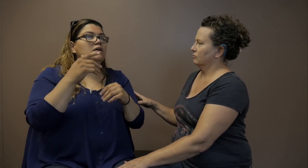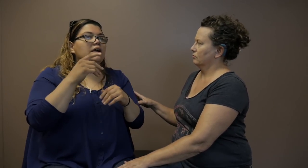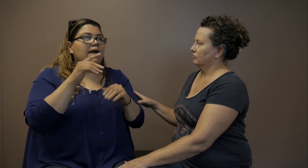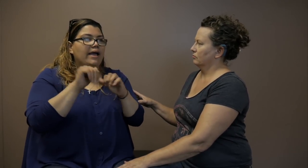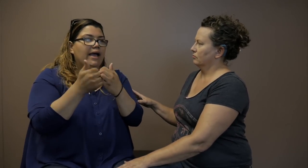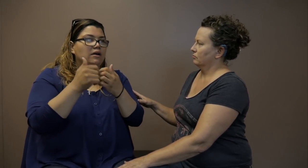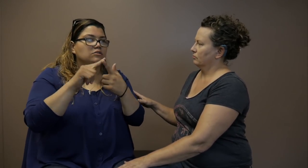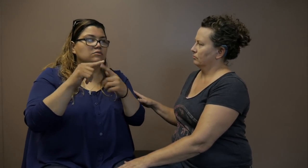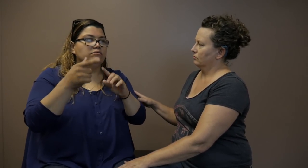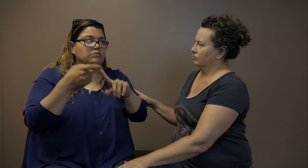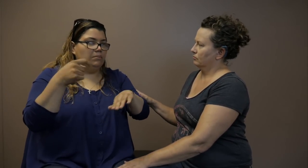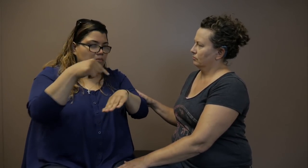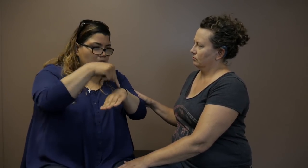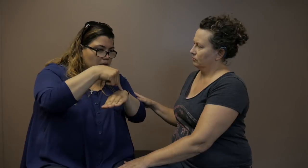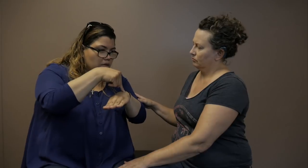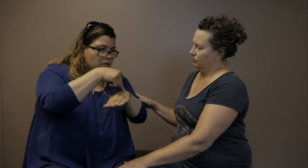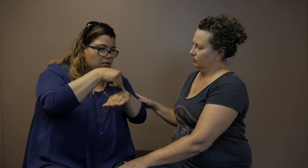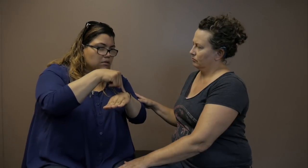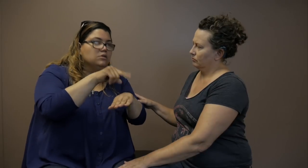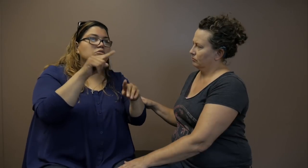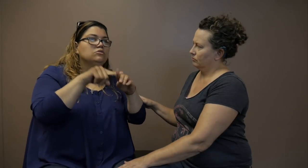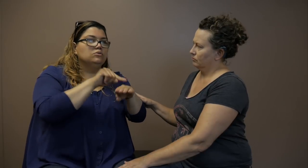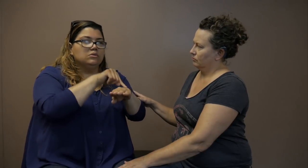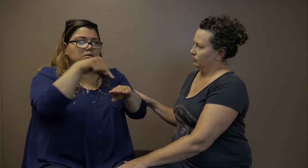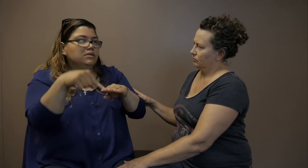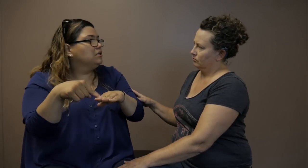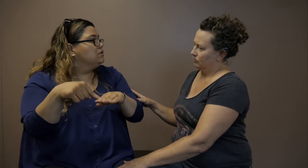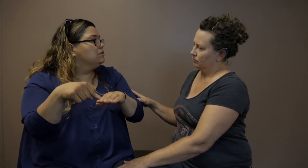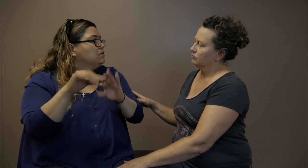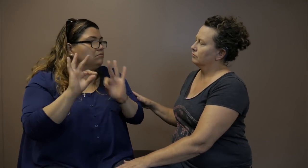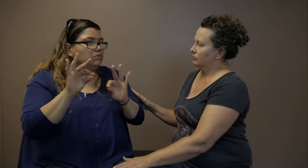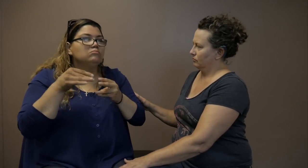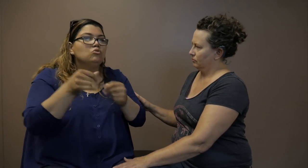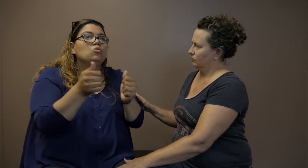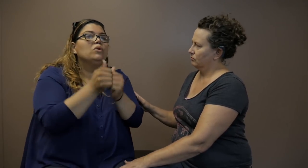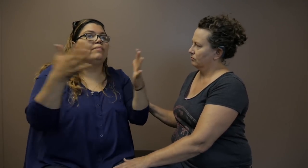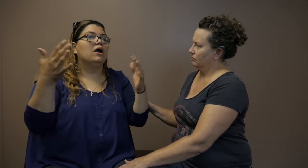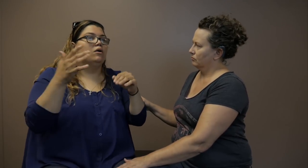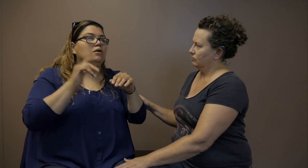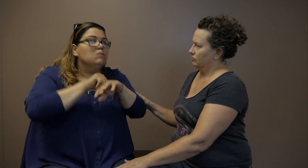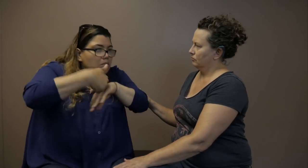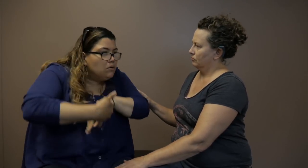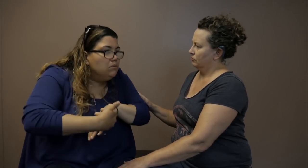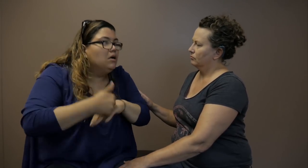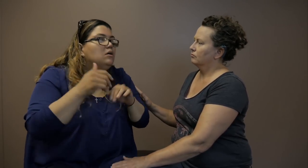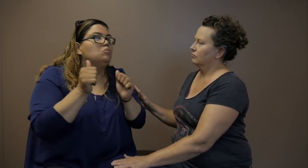Mapping is how we figure out how to get from one place to another smoothly without tripping,